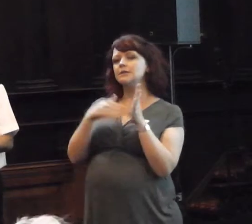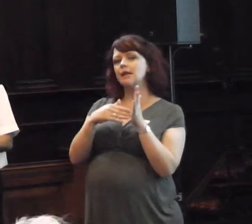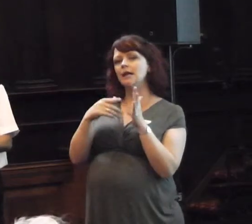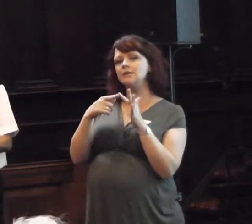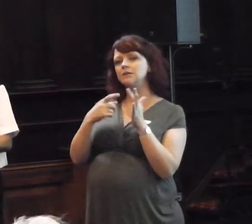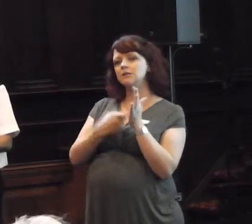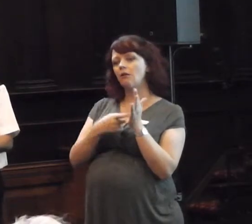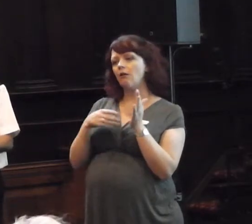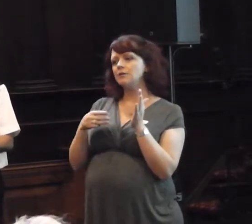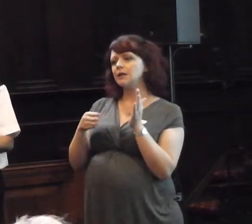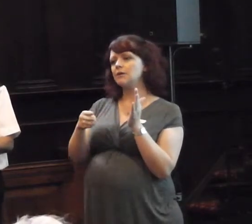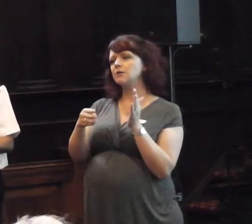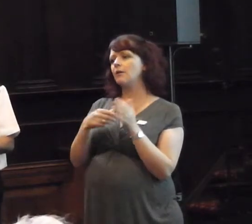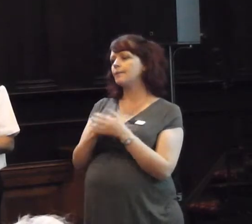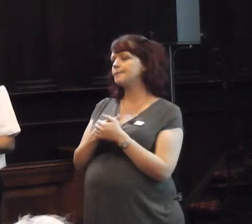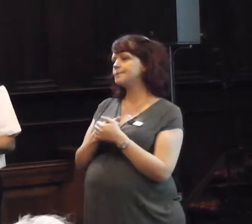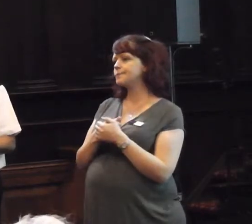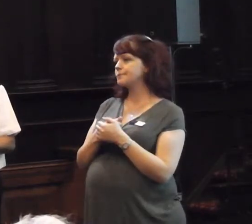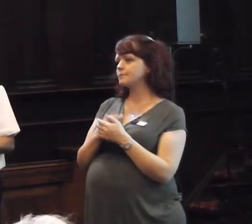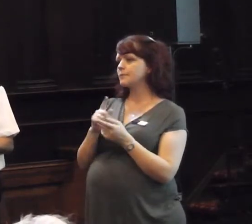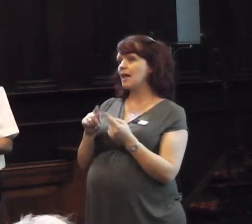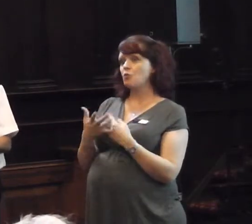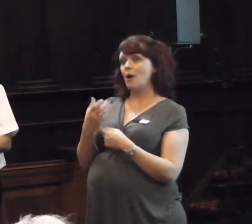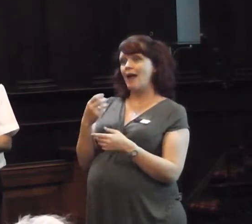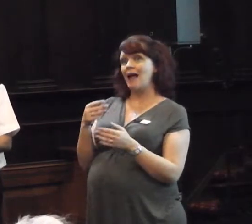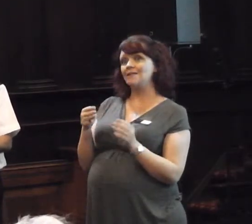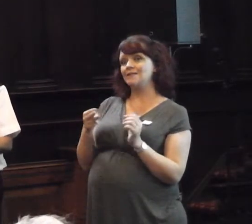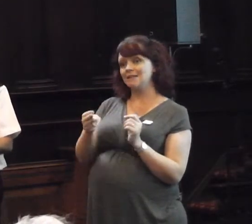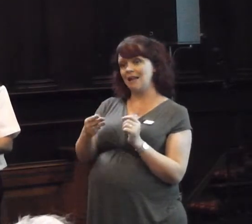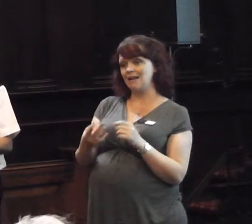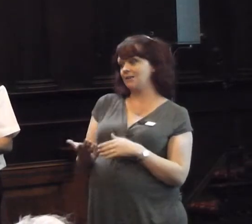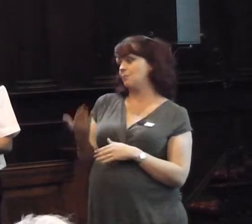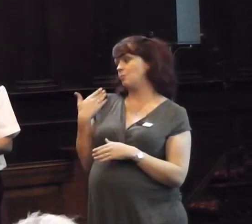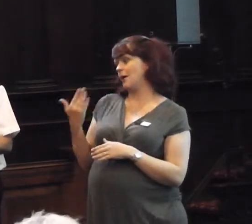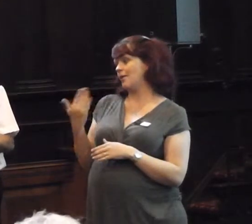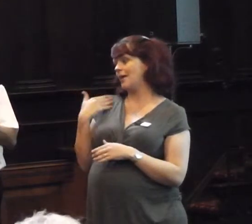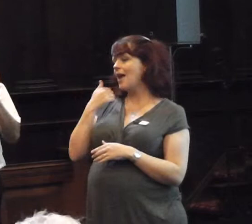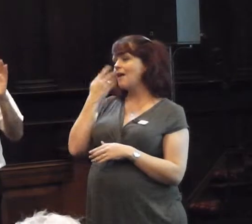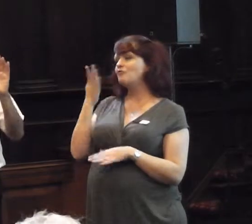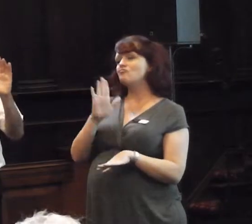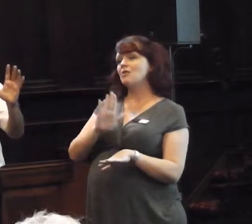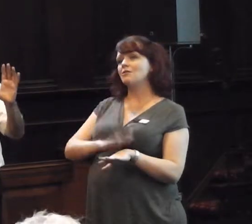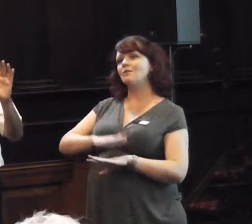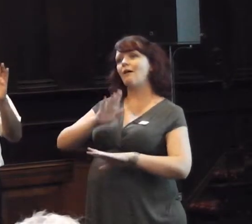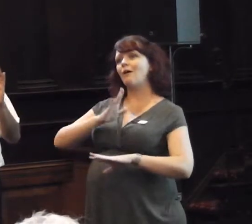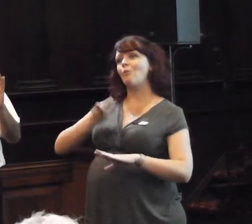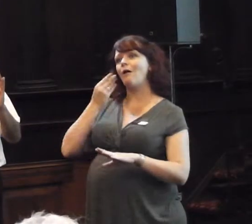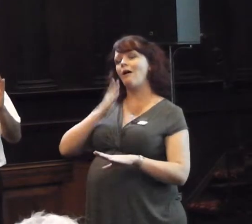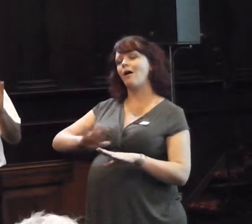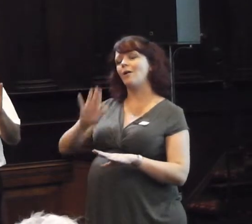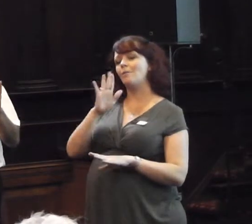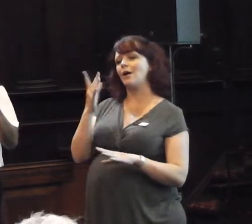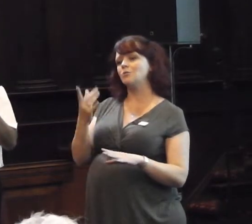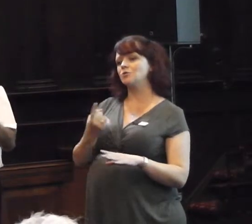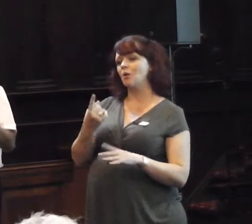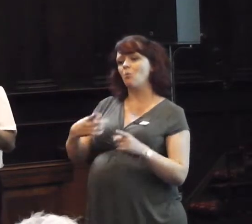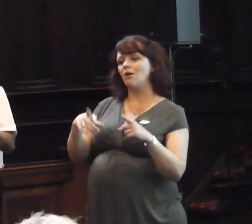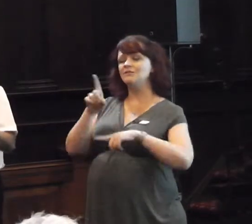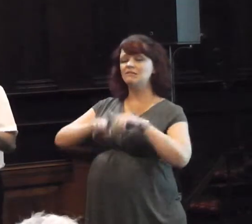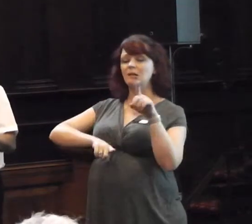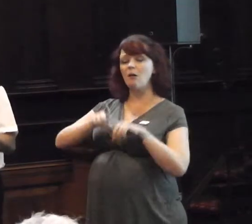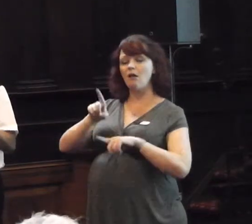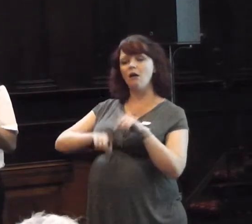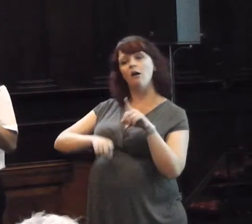I can probably tell you, that if we had tasers in those days, every time we heard about somebody like